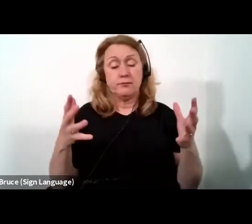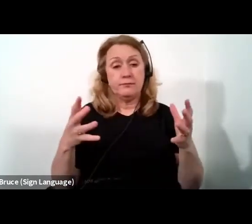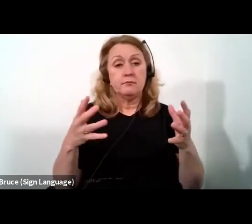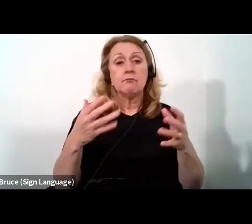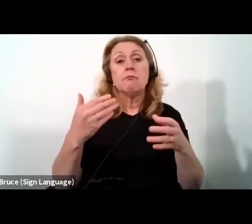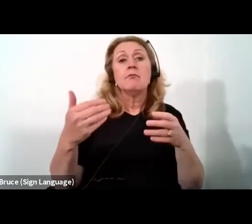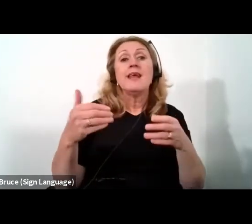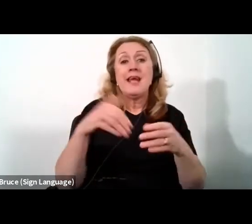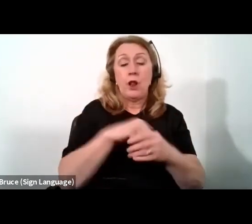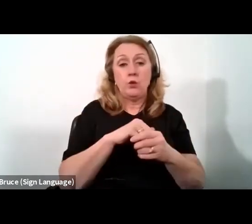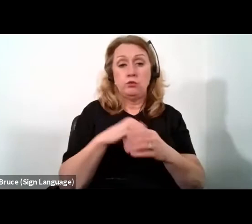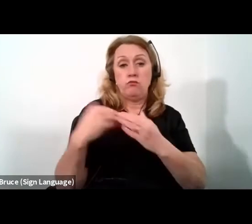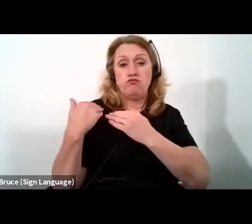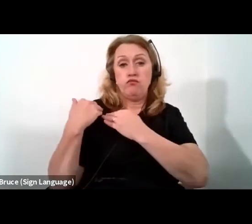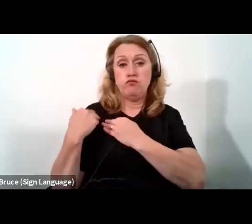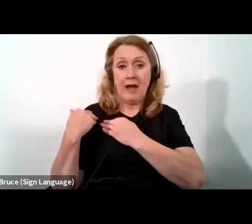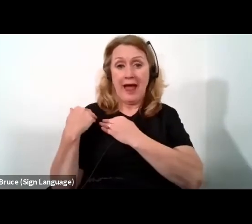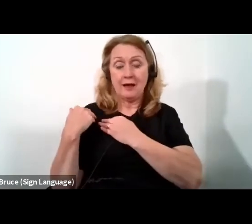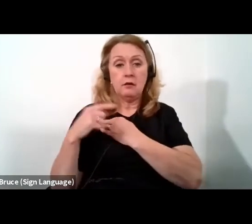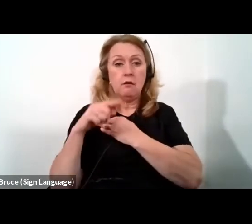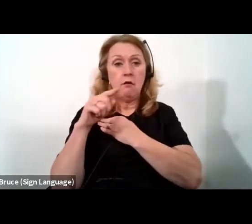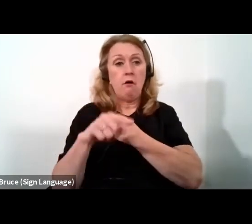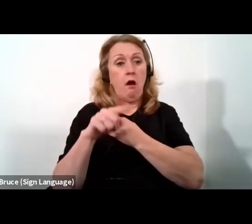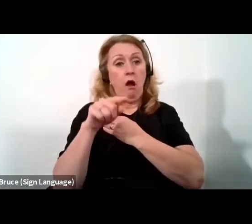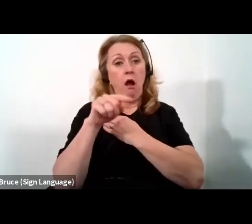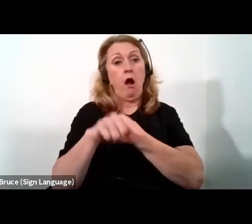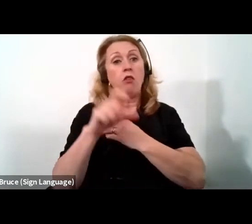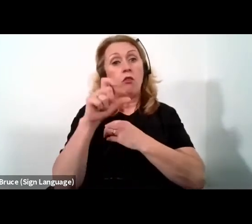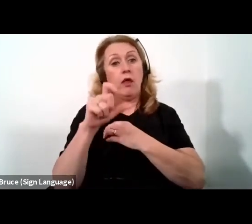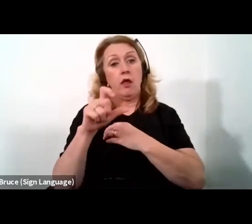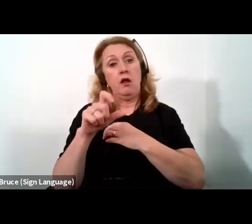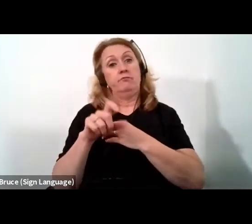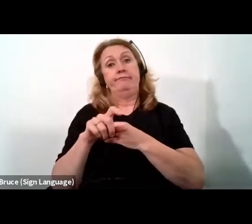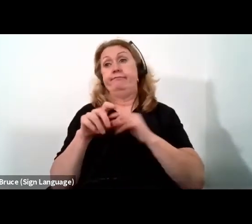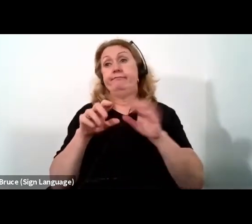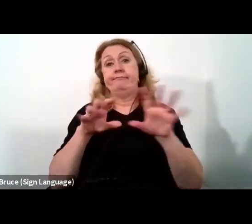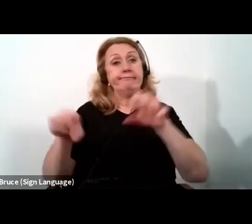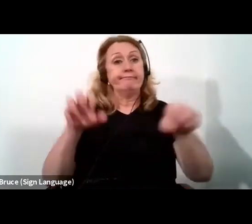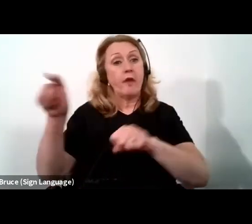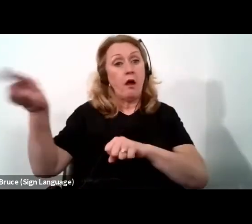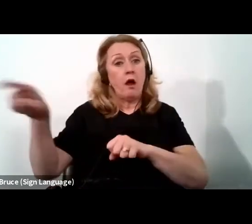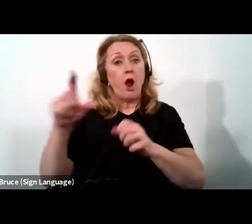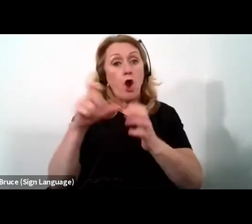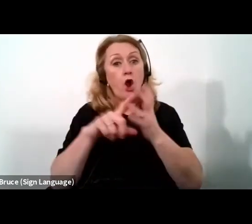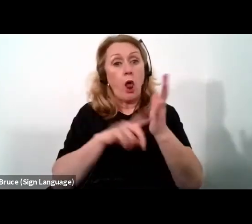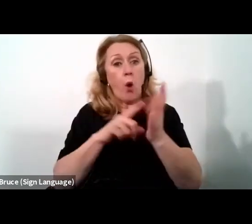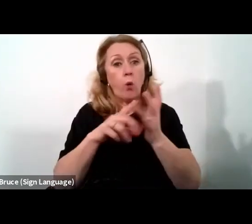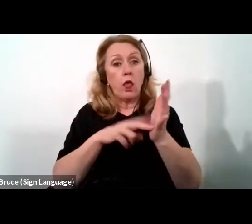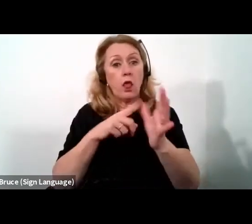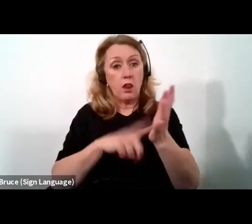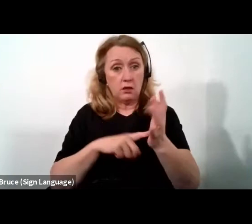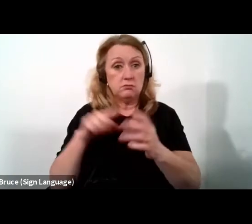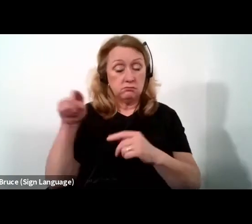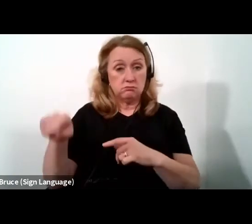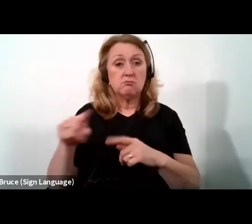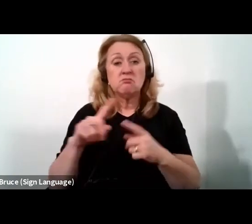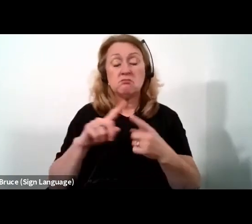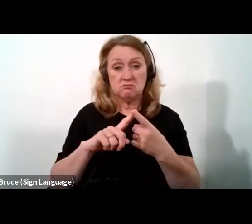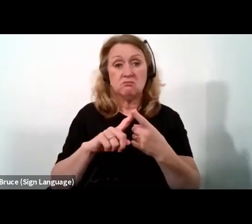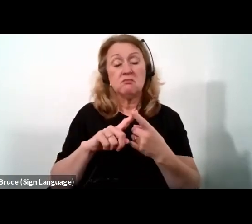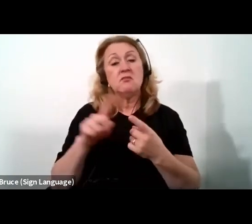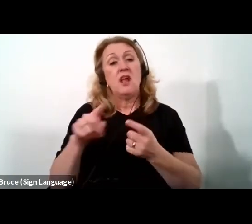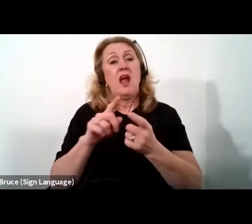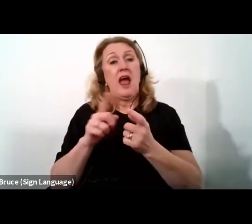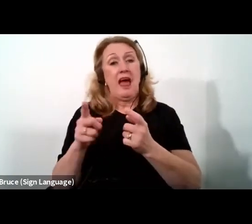continued reliance on the colonial development model of resource extraction, largely responsible for the debilitating